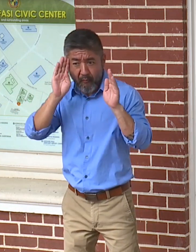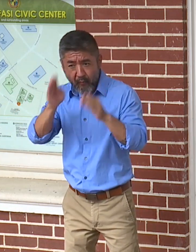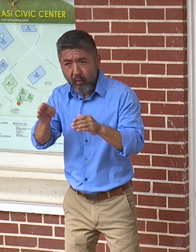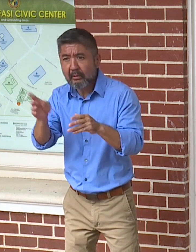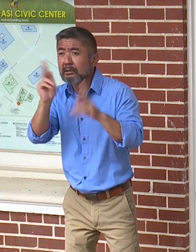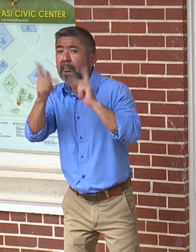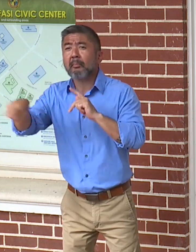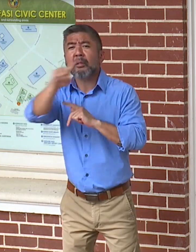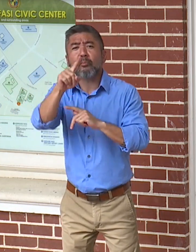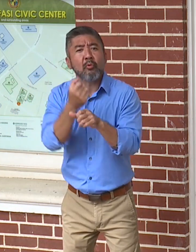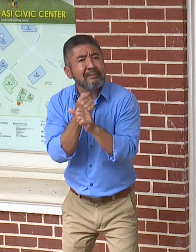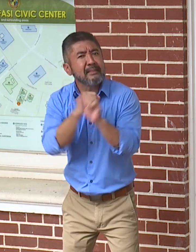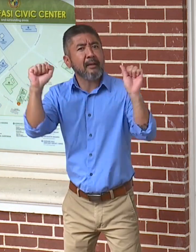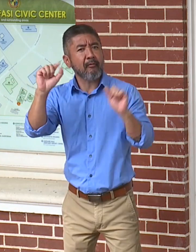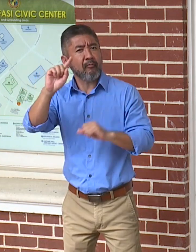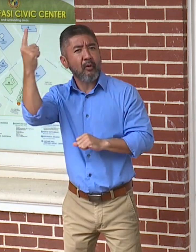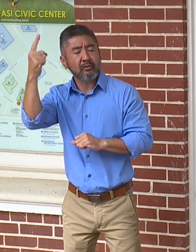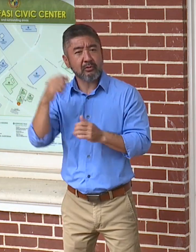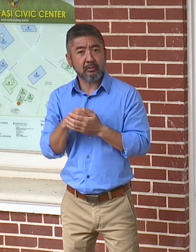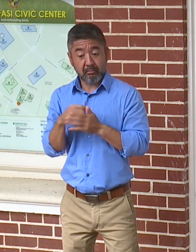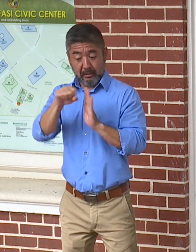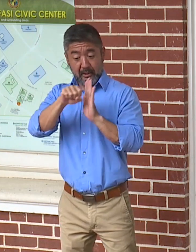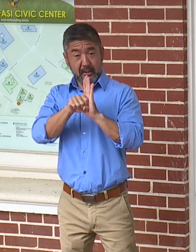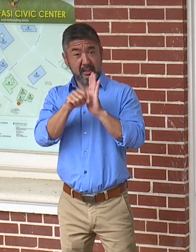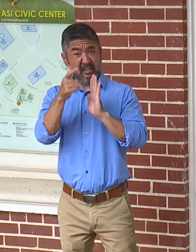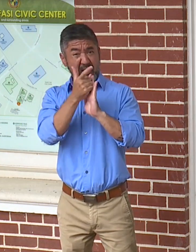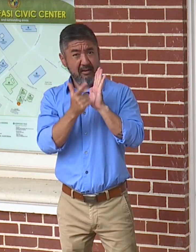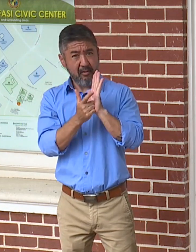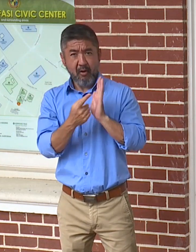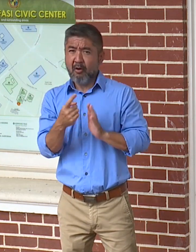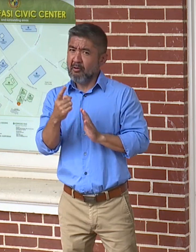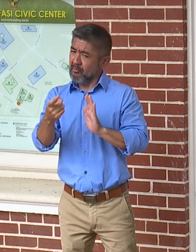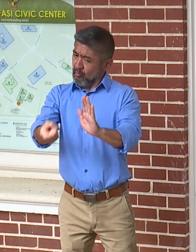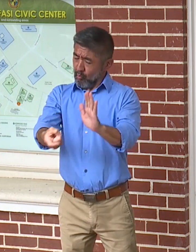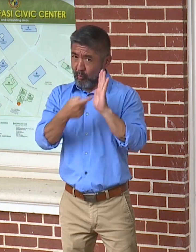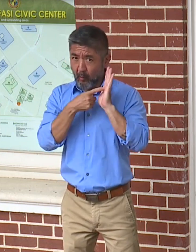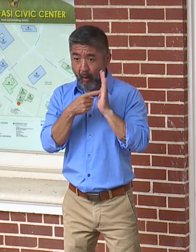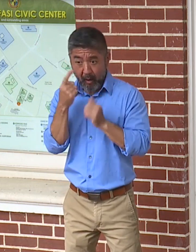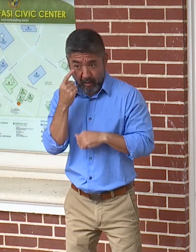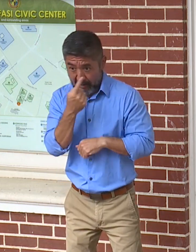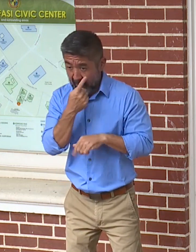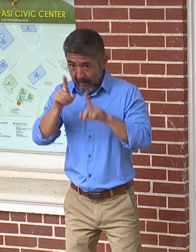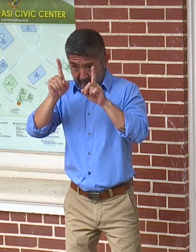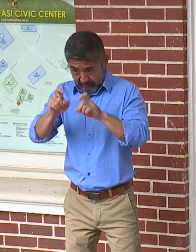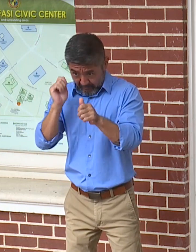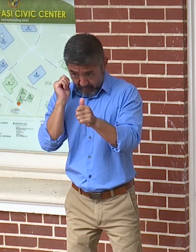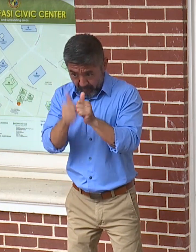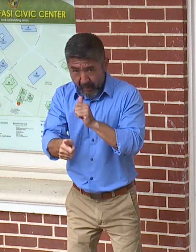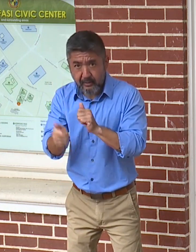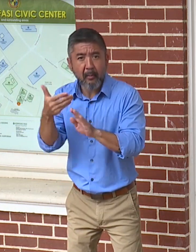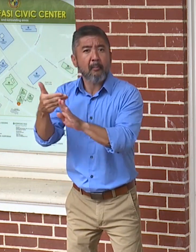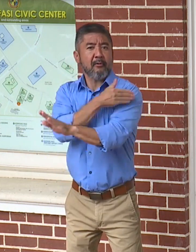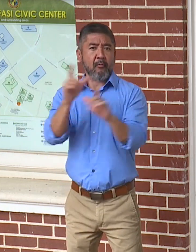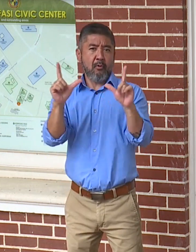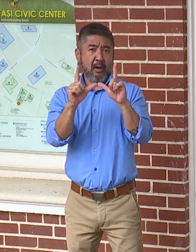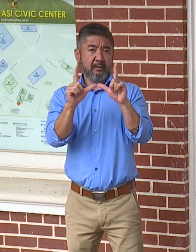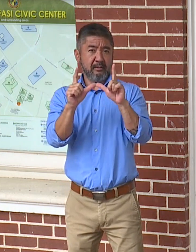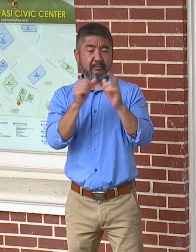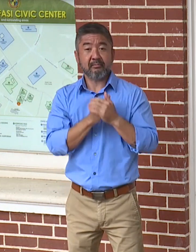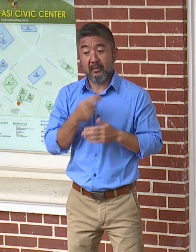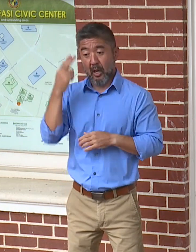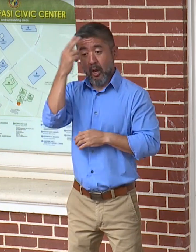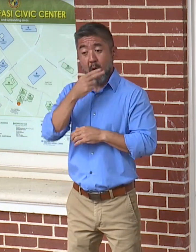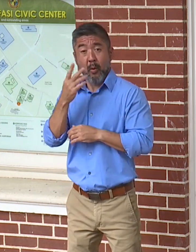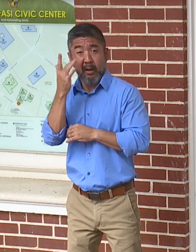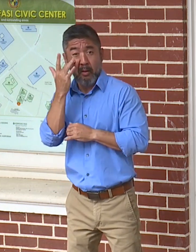safety. State law requires vision clearance when renewing a license. And the Hawaii Optometric